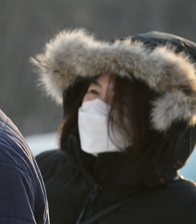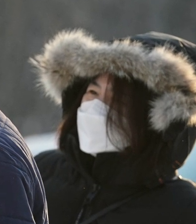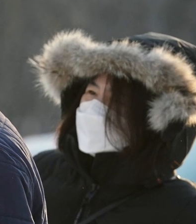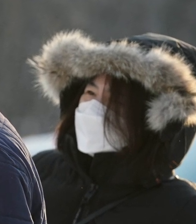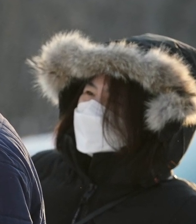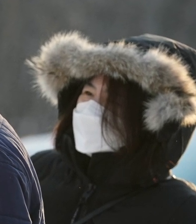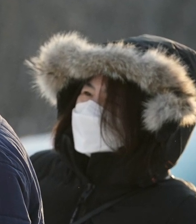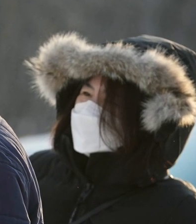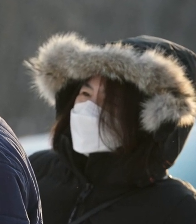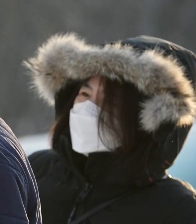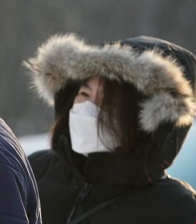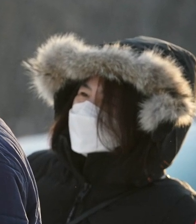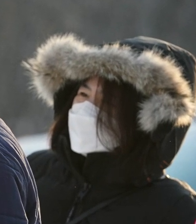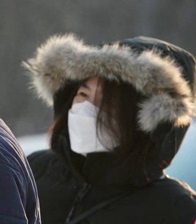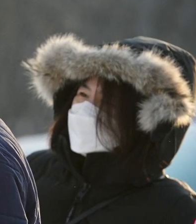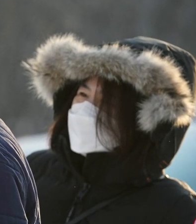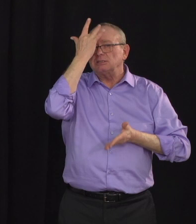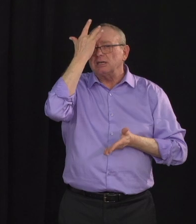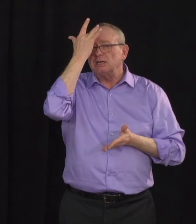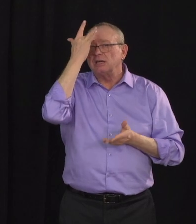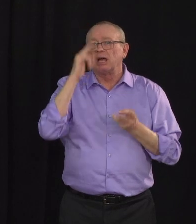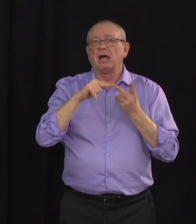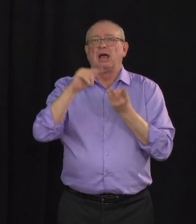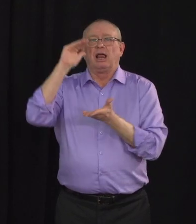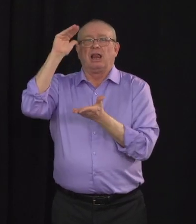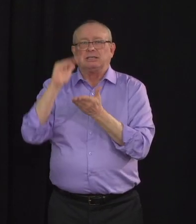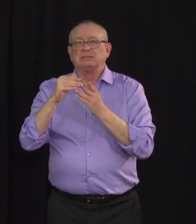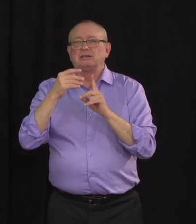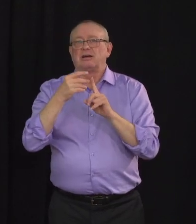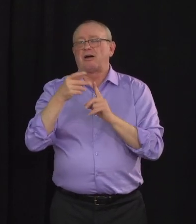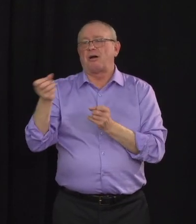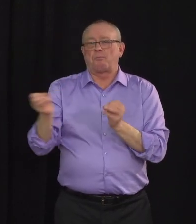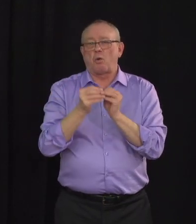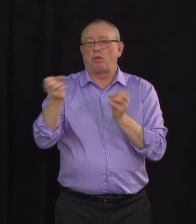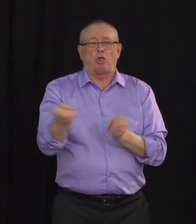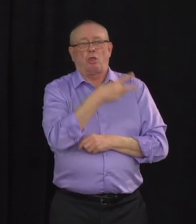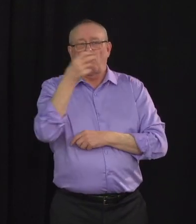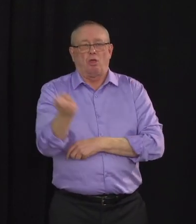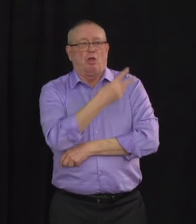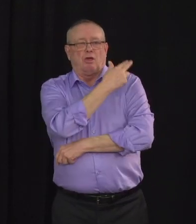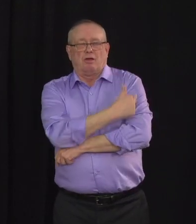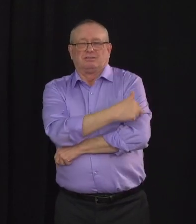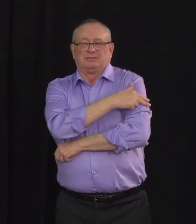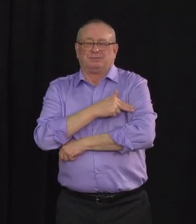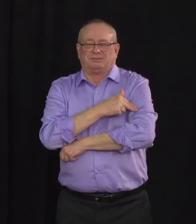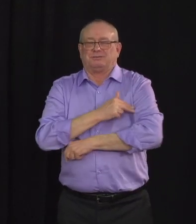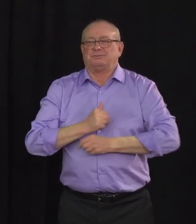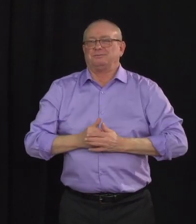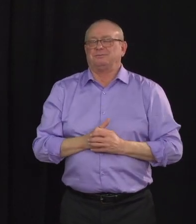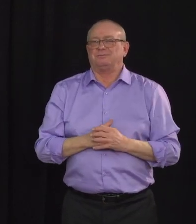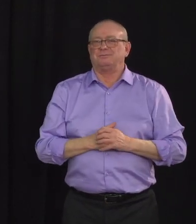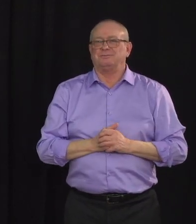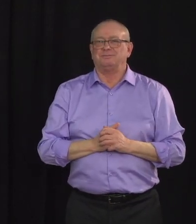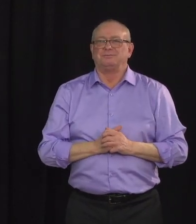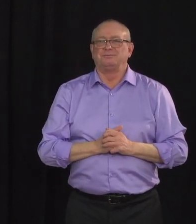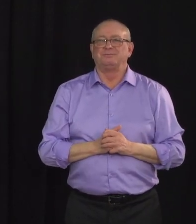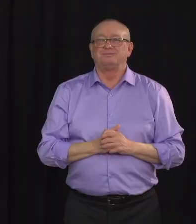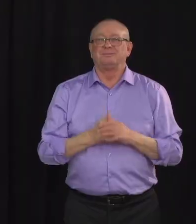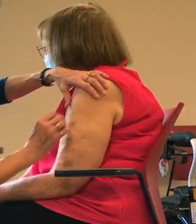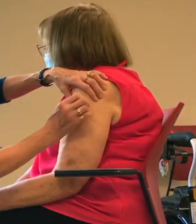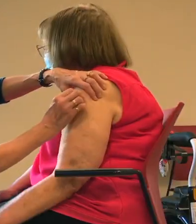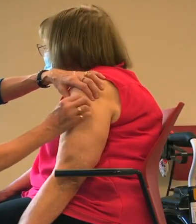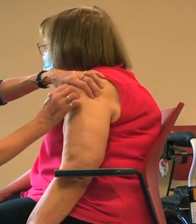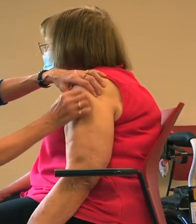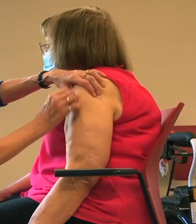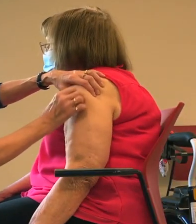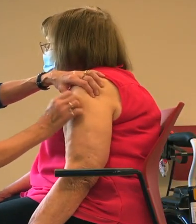test positive and ultimately require hospital care. And with more than 96,500 doses of vaccine administered,